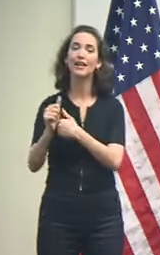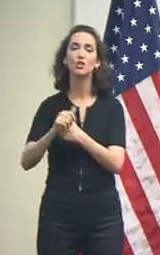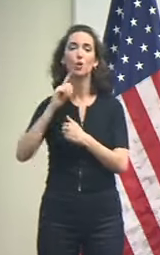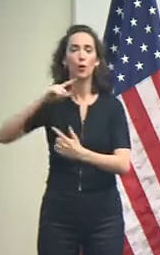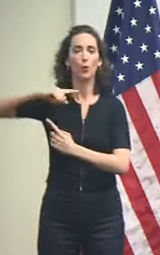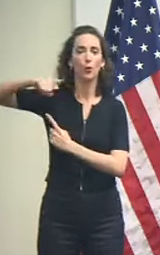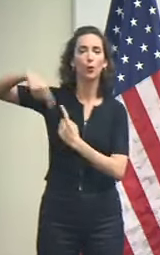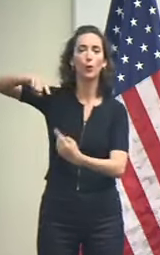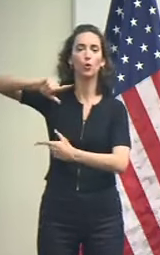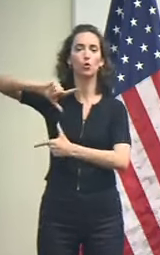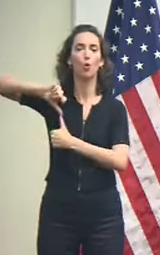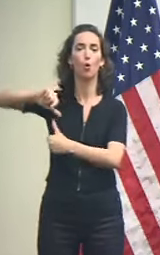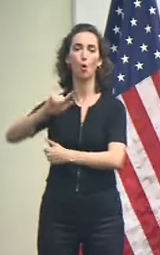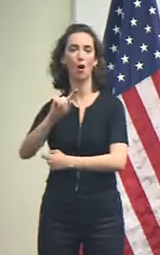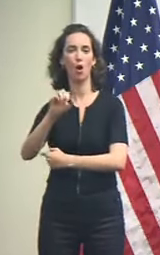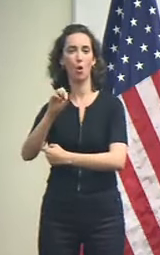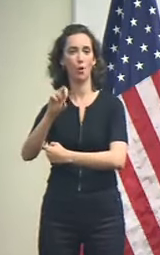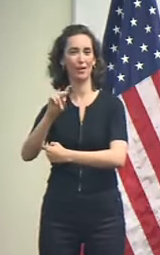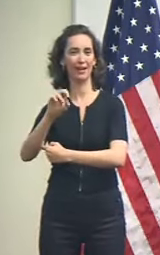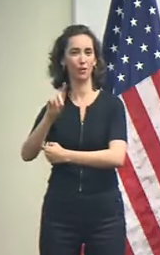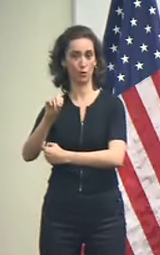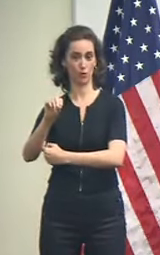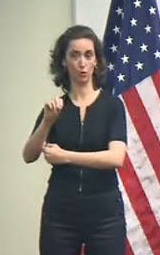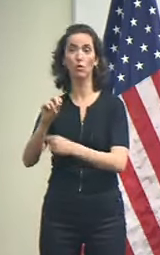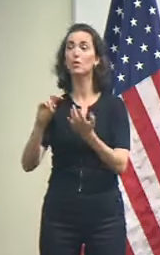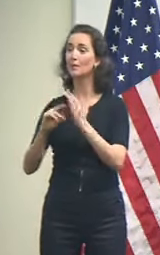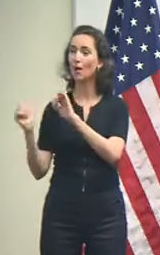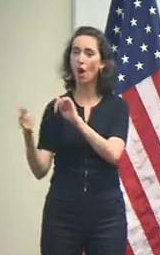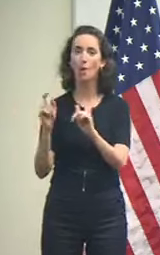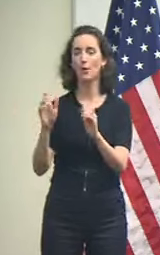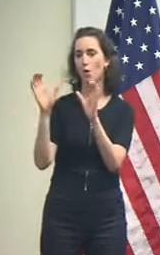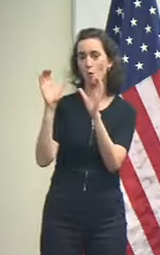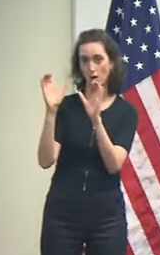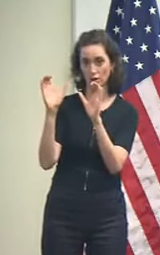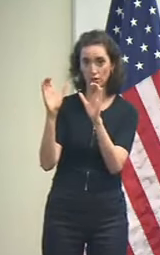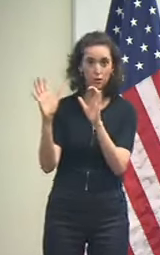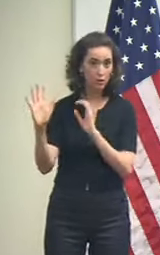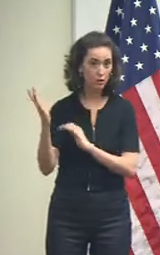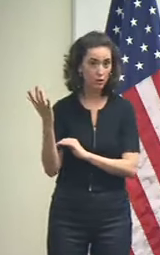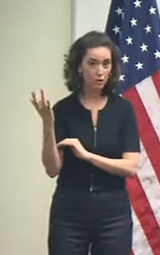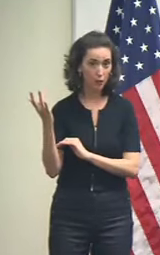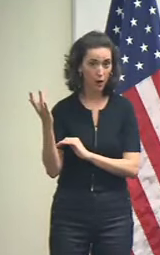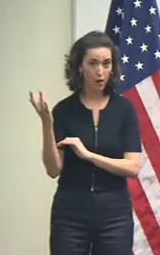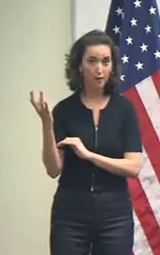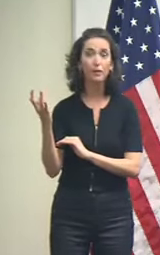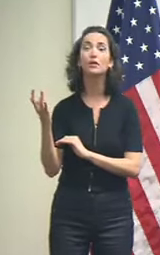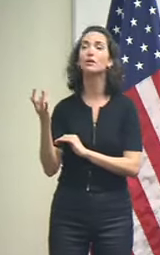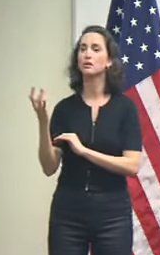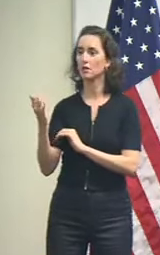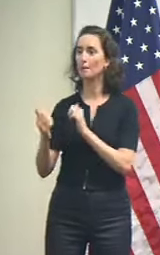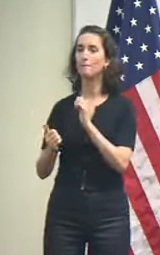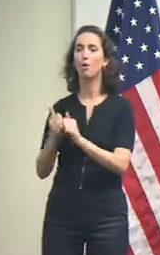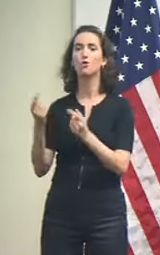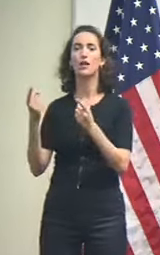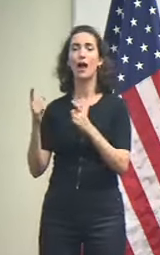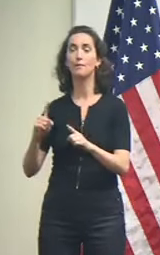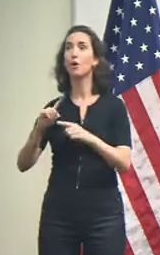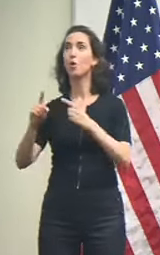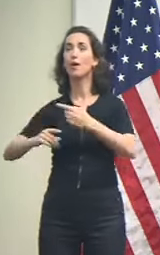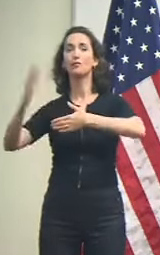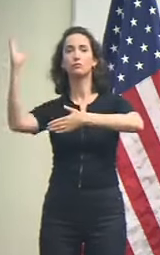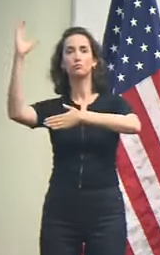I say this because everybody needs to be mindful of this, especially since this is going to happen for the most part after dark.